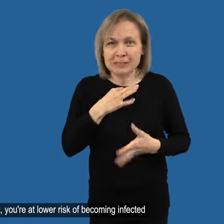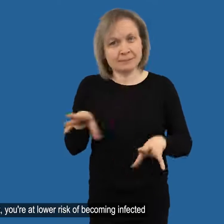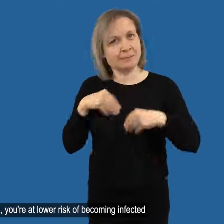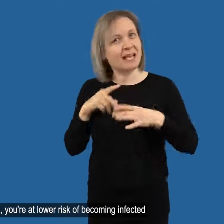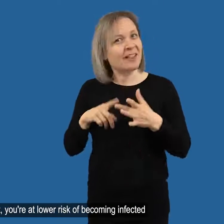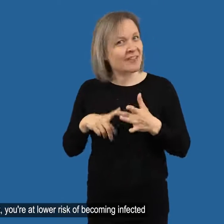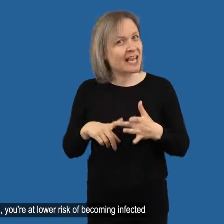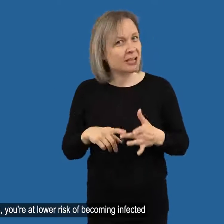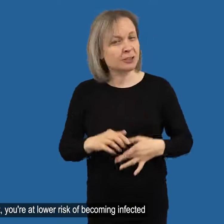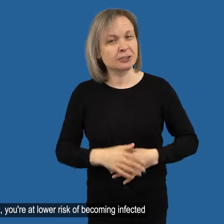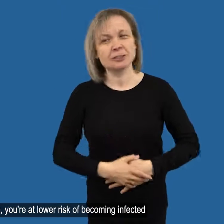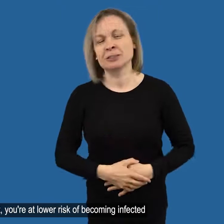of becoming infected